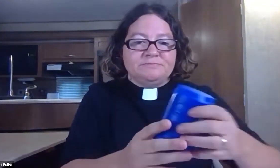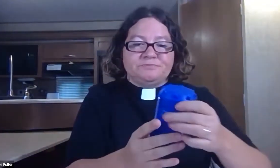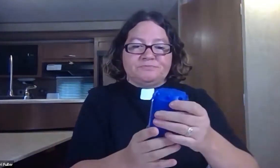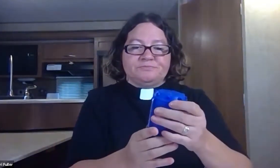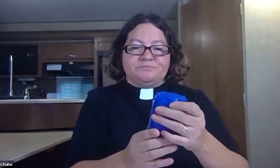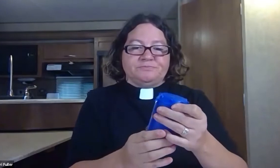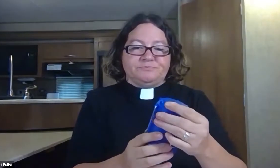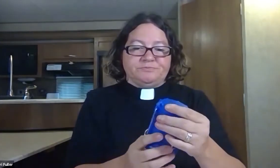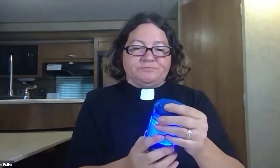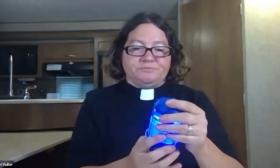faith